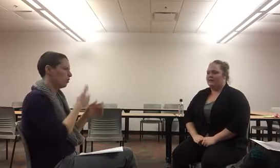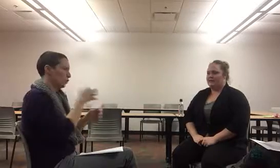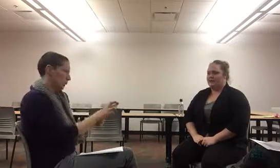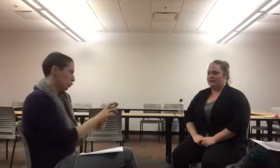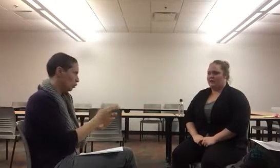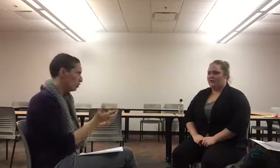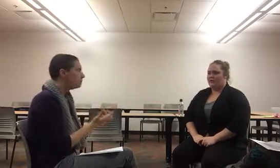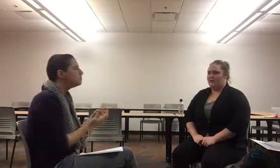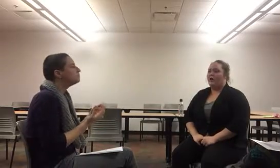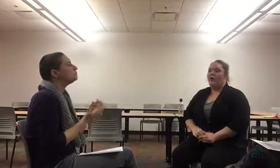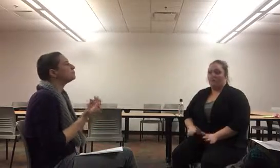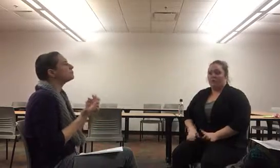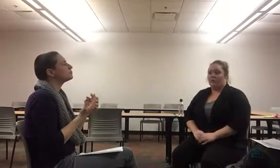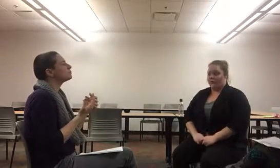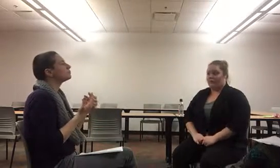identity are both queer.